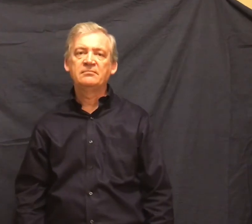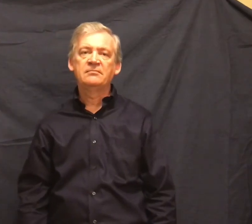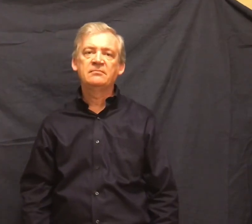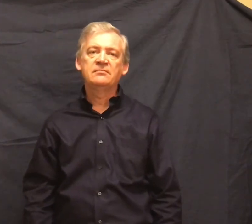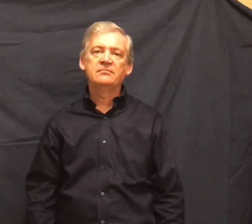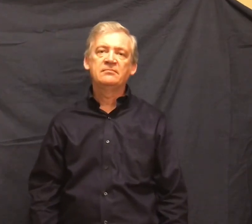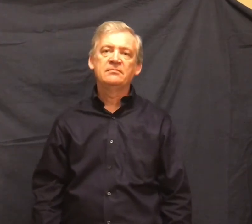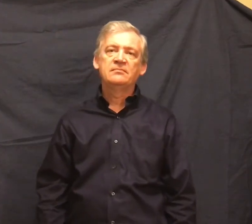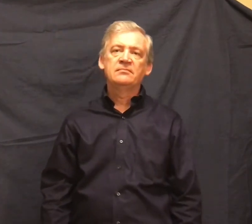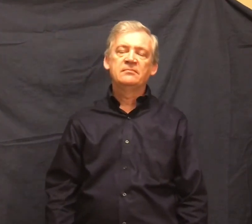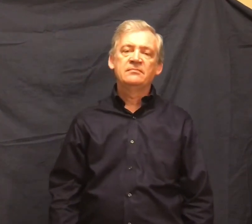And I